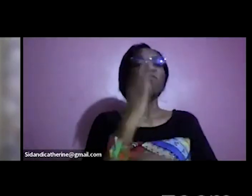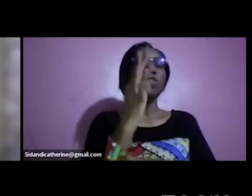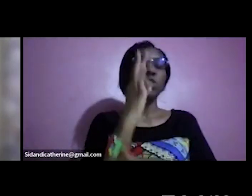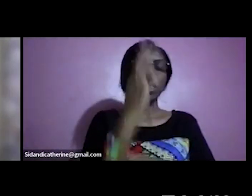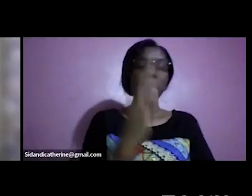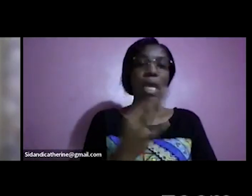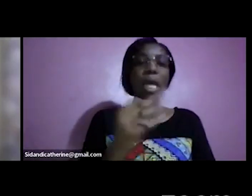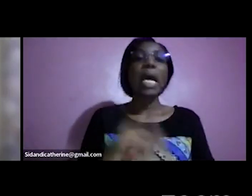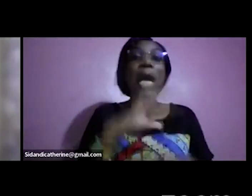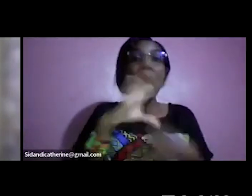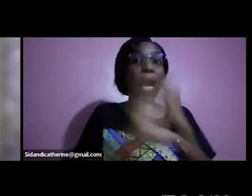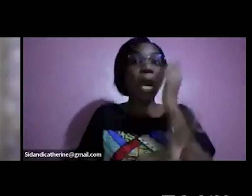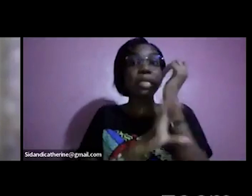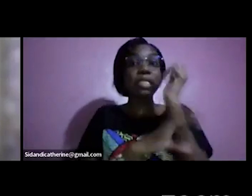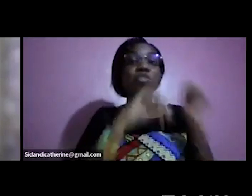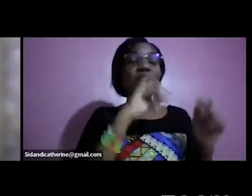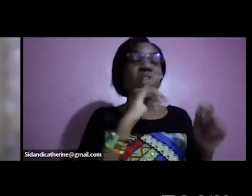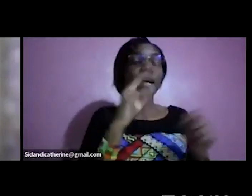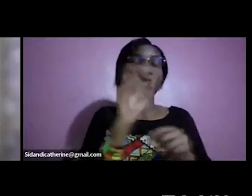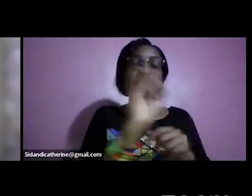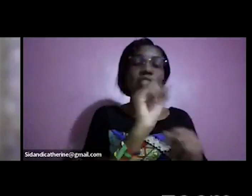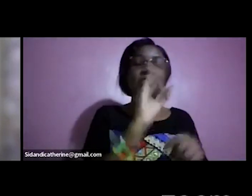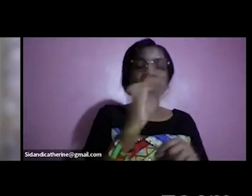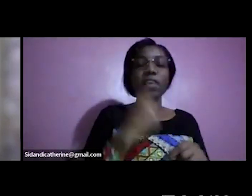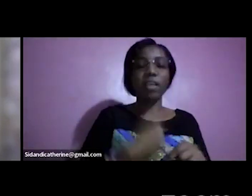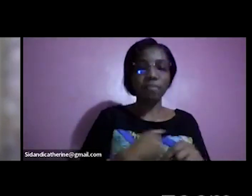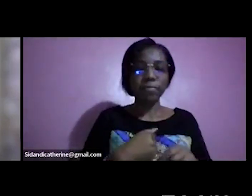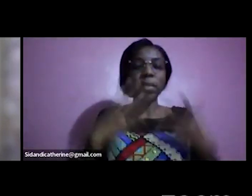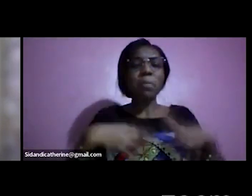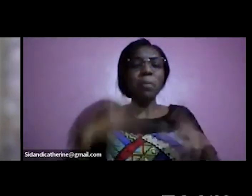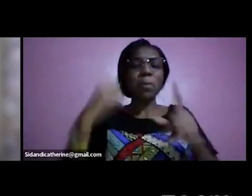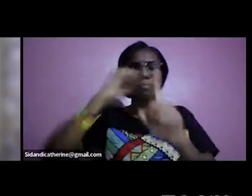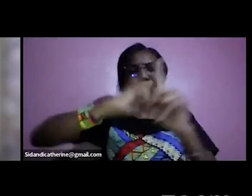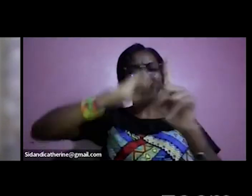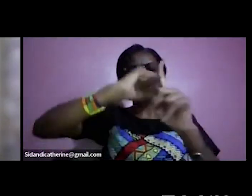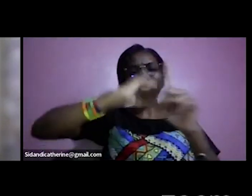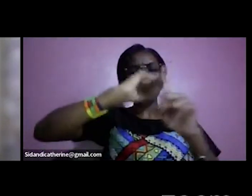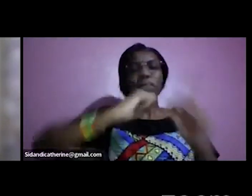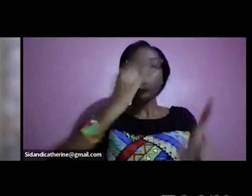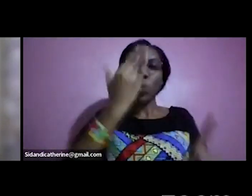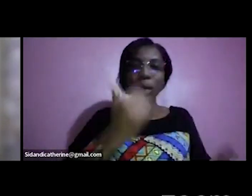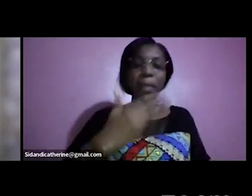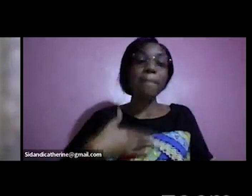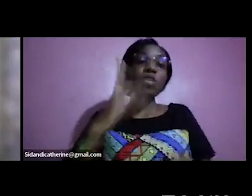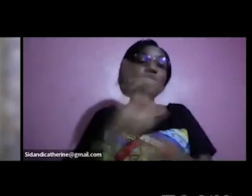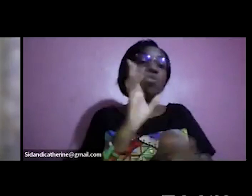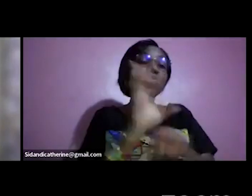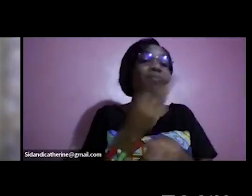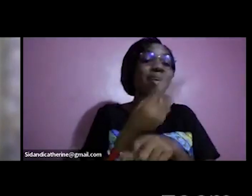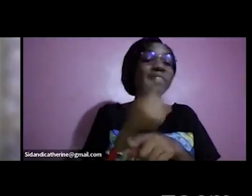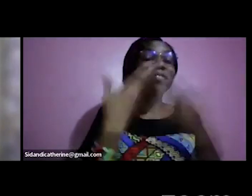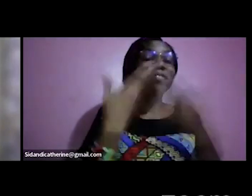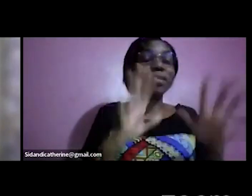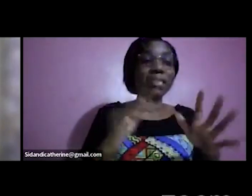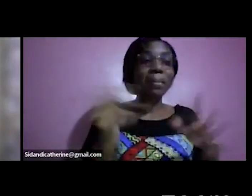we have an ssf and one of the things people are advocating for is because i've exhausted all my money for this month i've